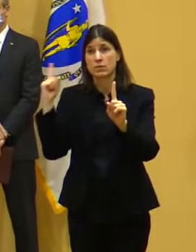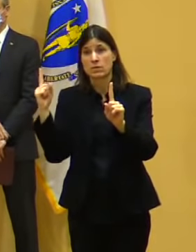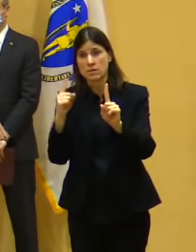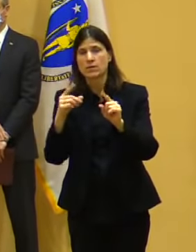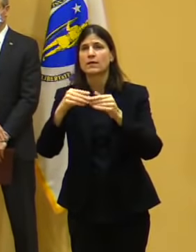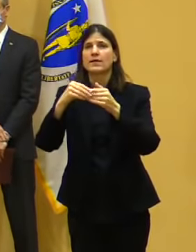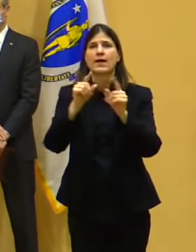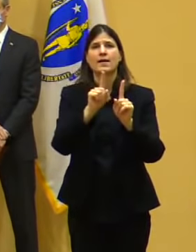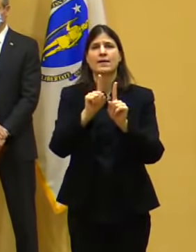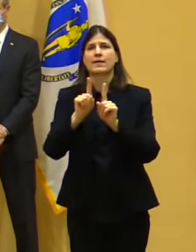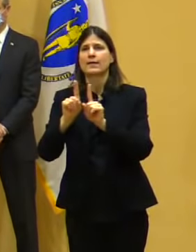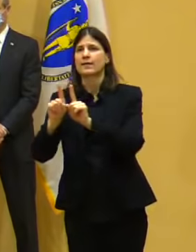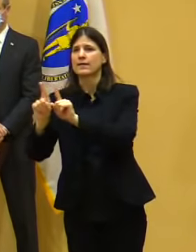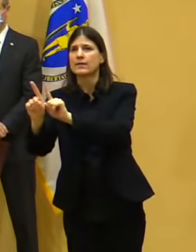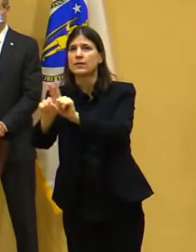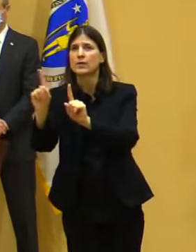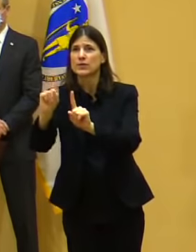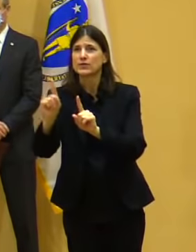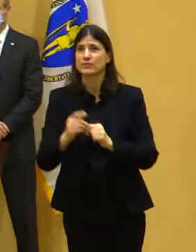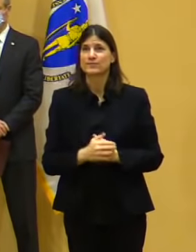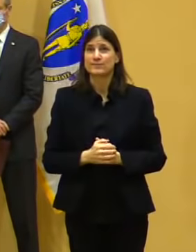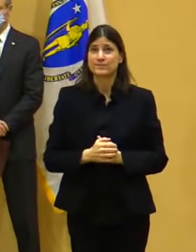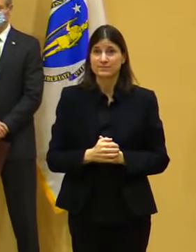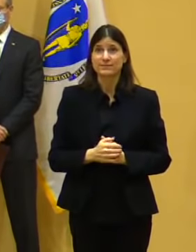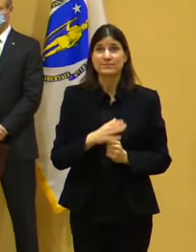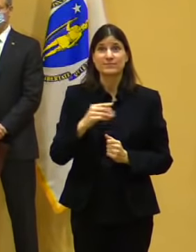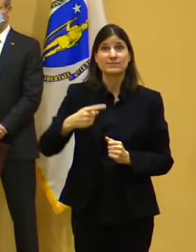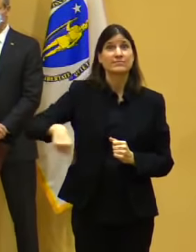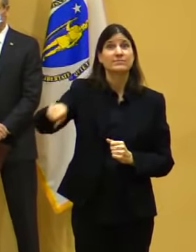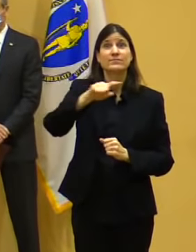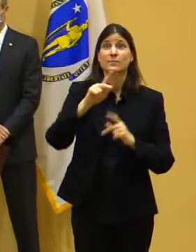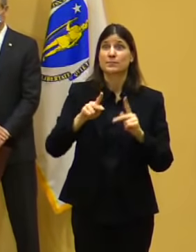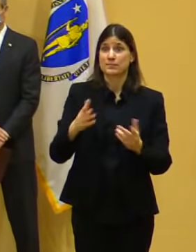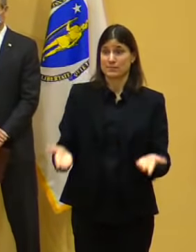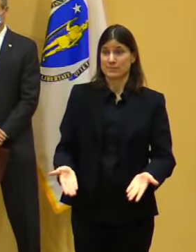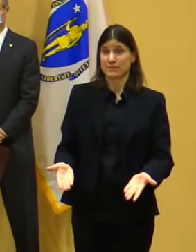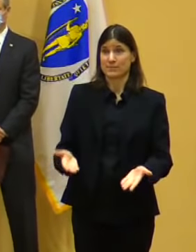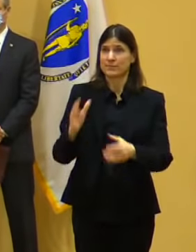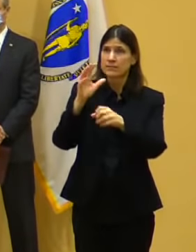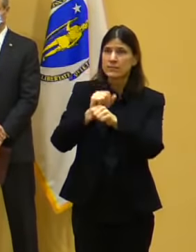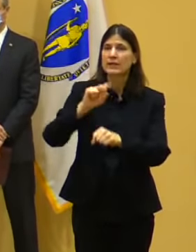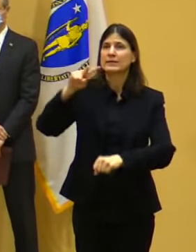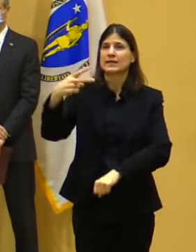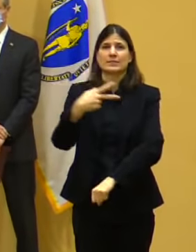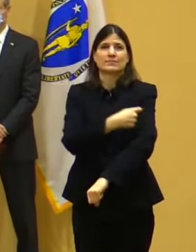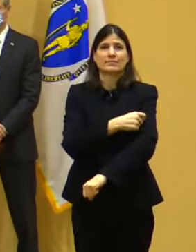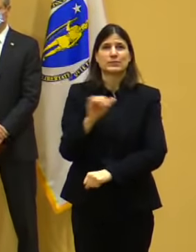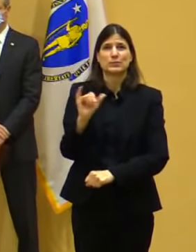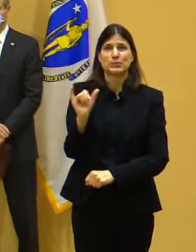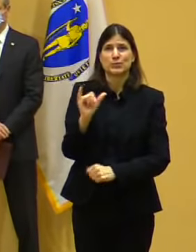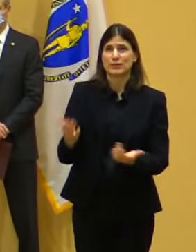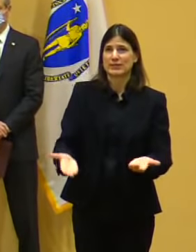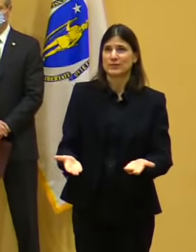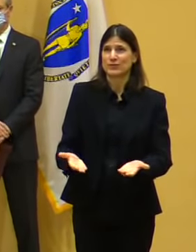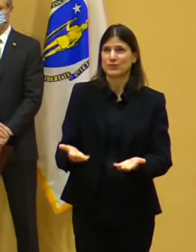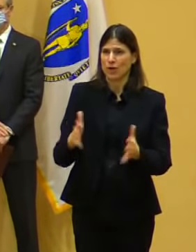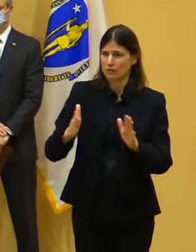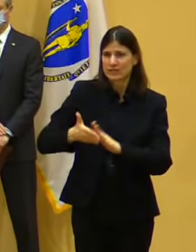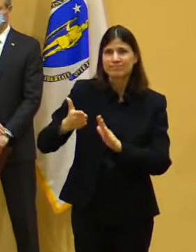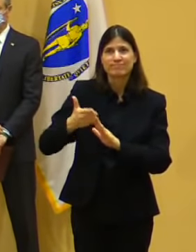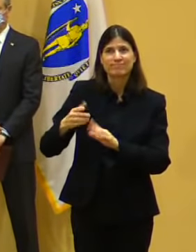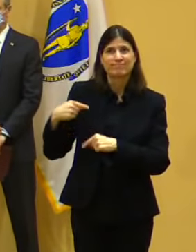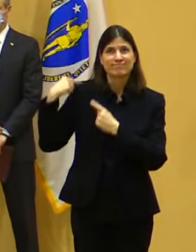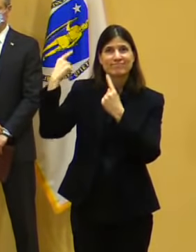your second appointment in hand. And our hope is that with the announcement today that someone who is taking an older adult, a trusted